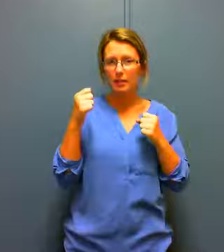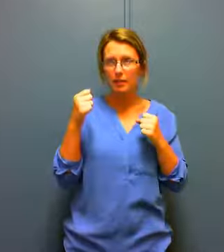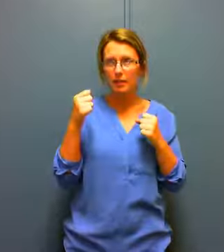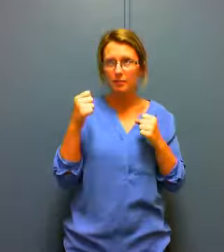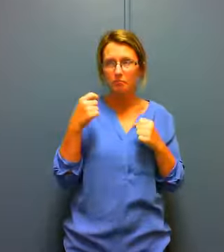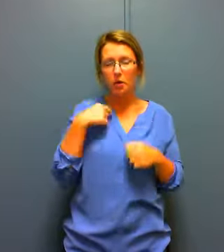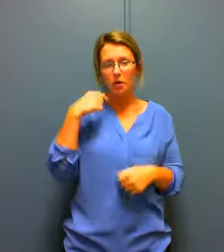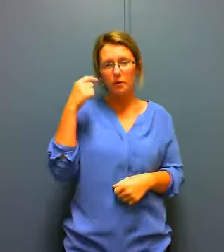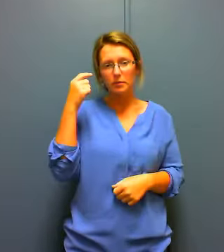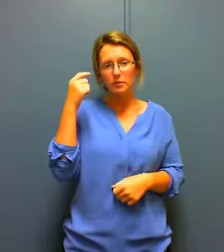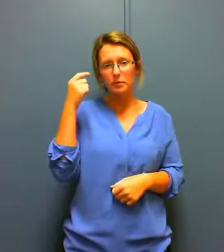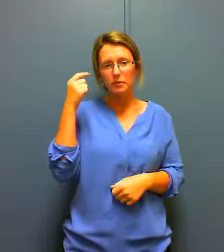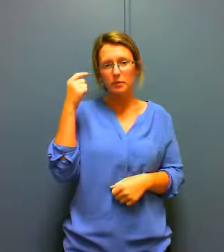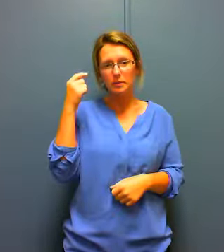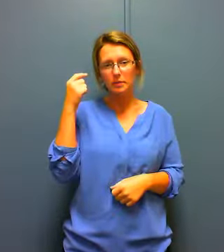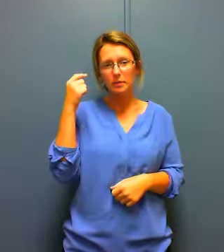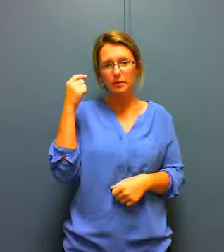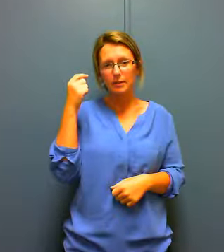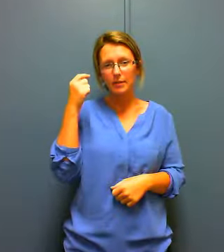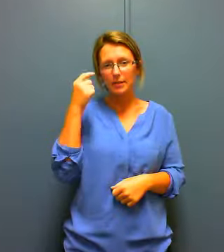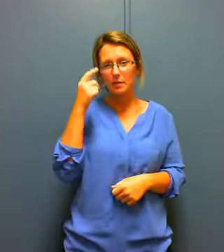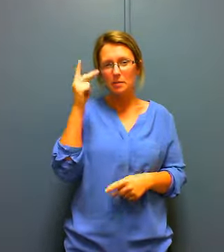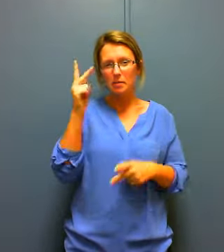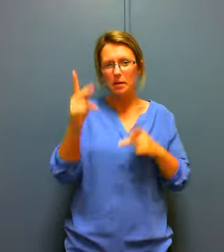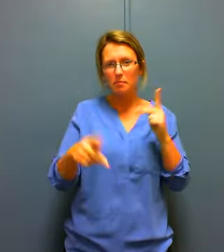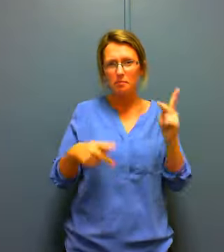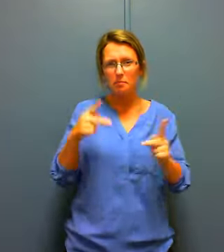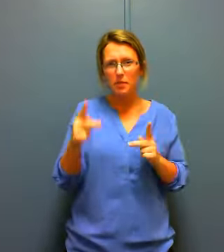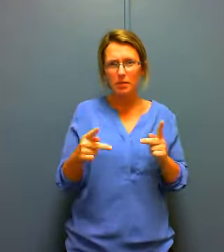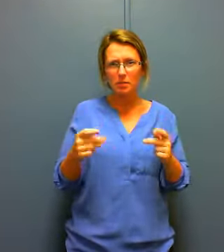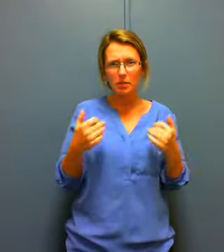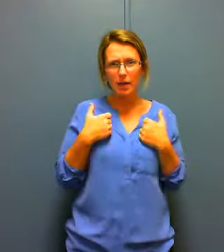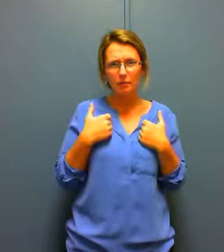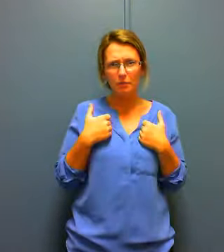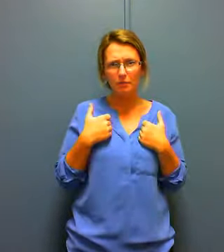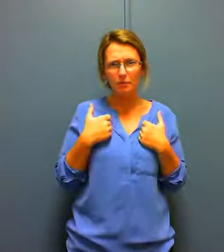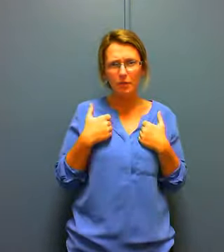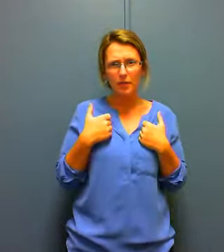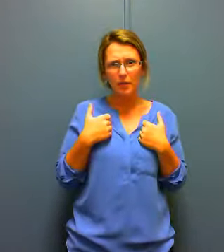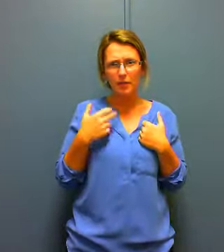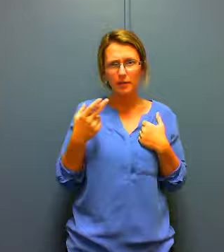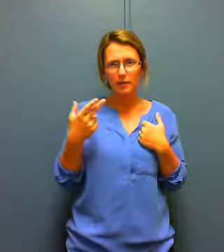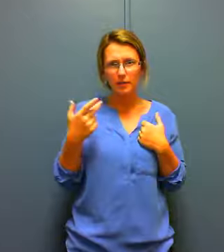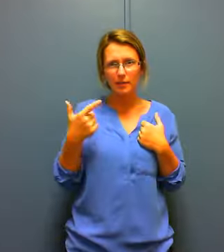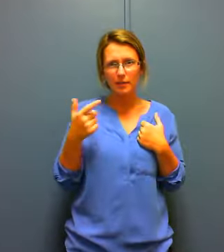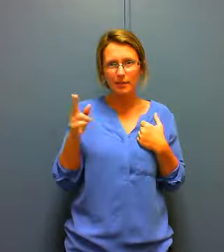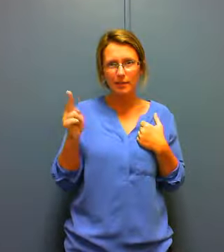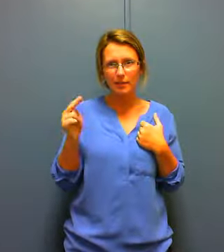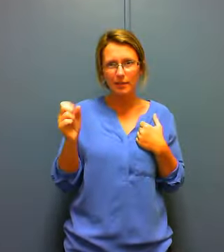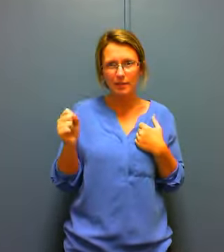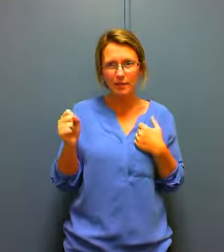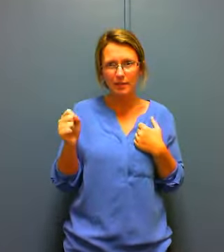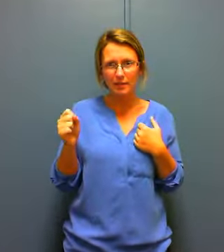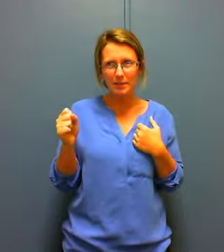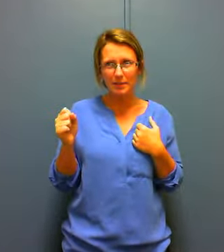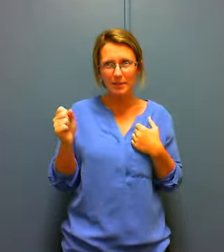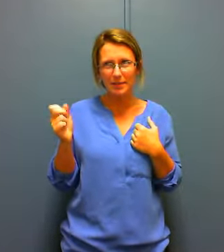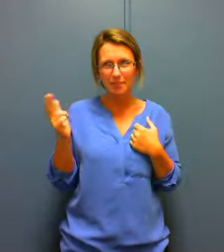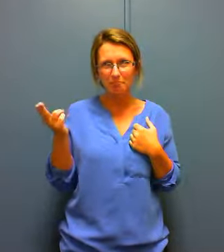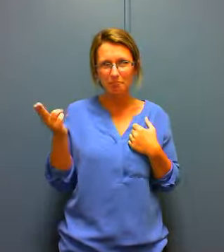it was pretty shocking people carry around guns some people yeah you're like your dad yeah my dad my